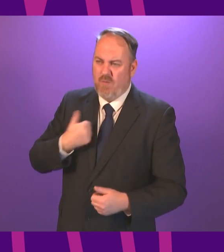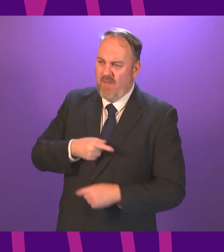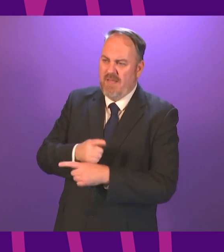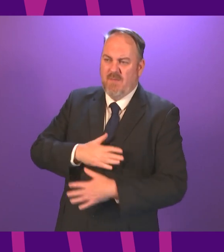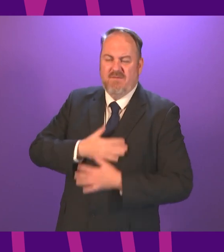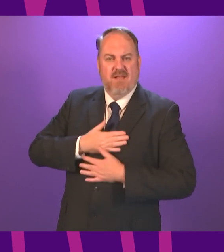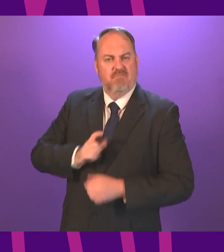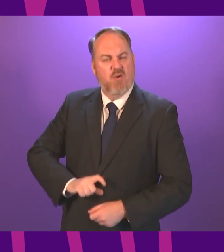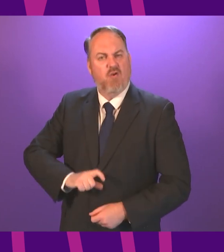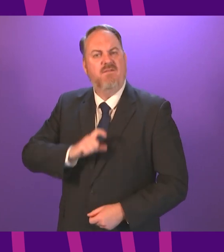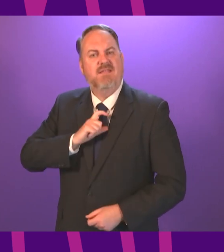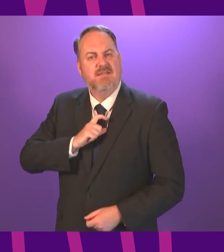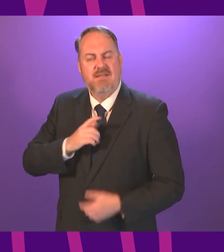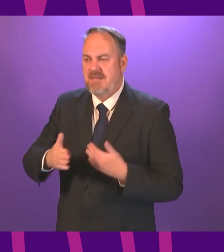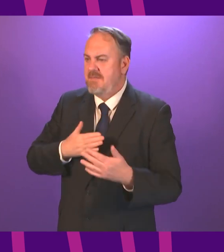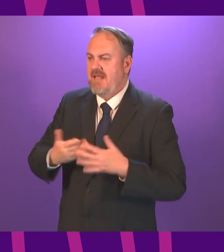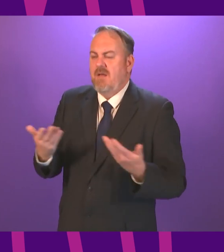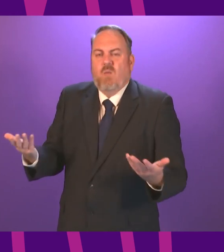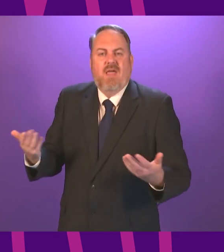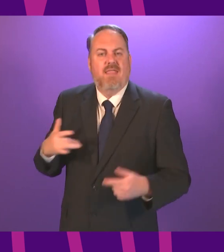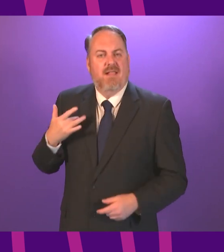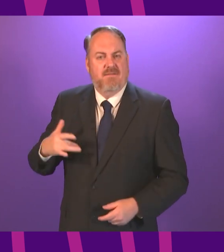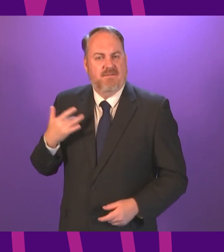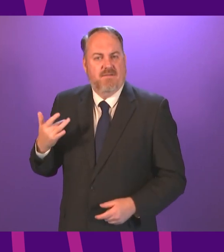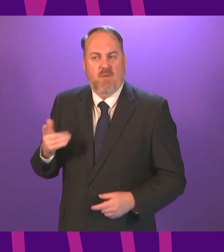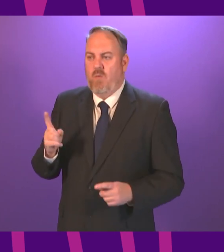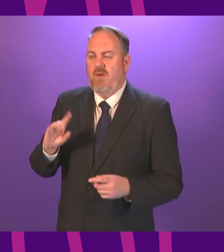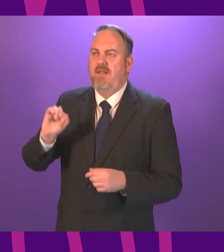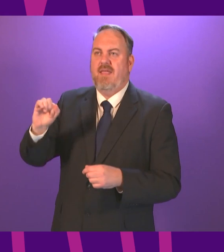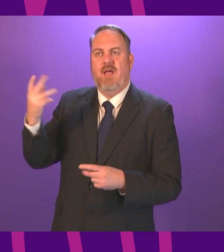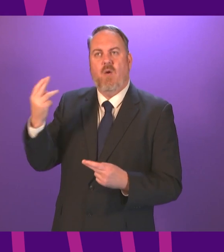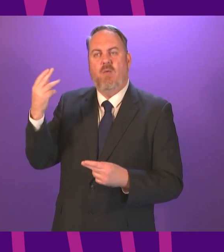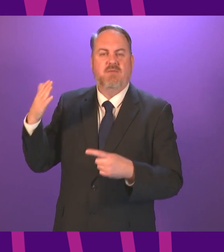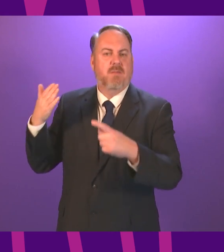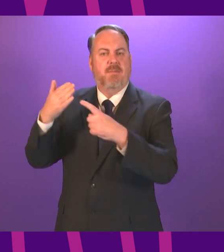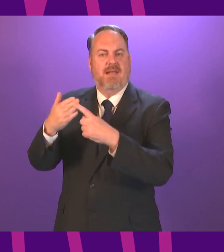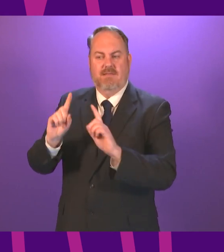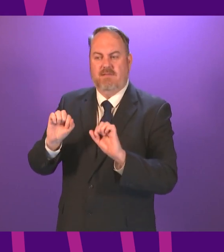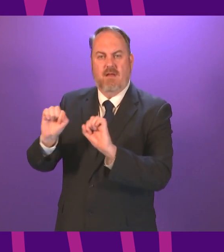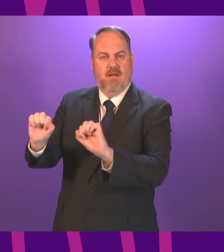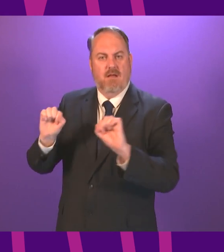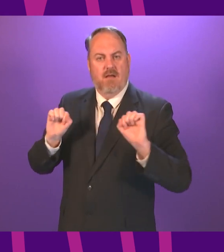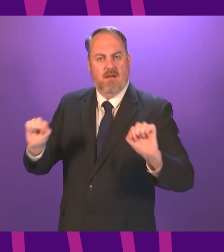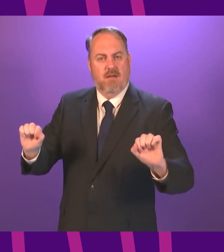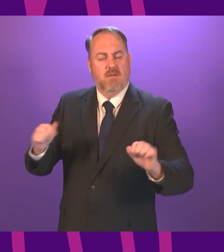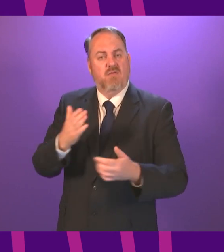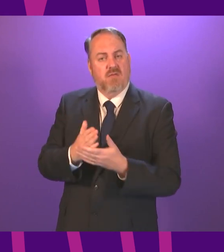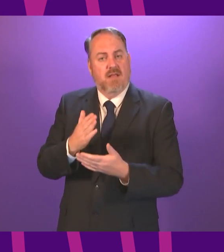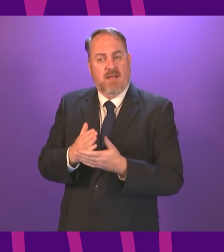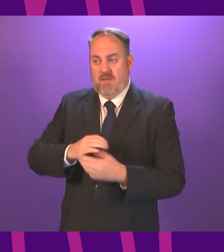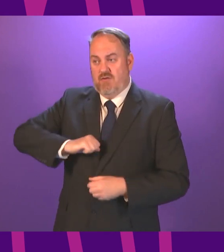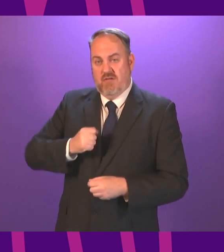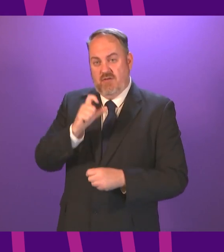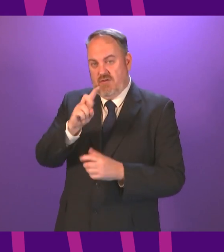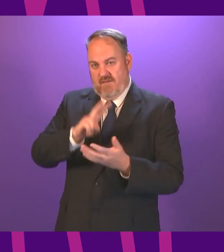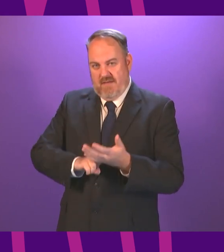regardless of their postcode or which field they choose to enter it is these innovative ideas from the Scottish Conservatives that will help